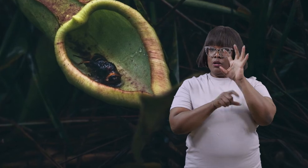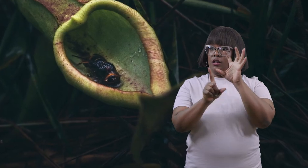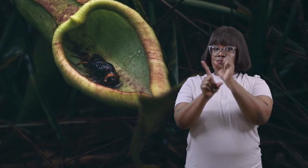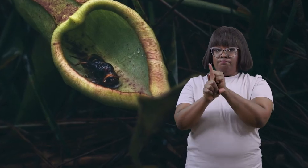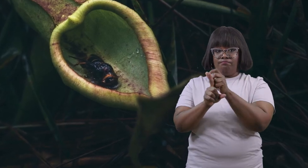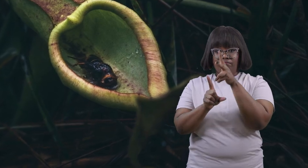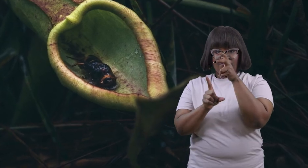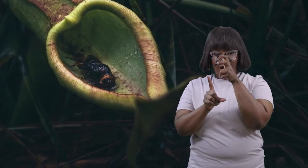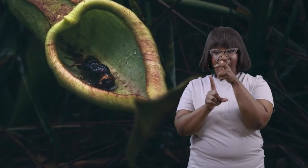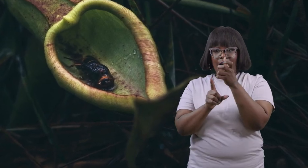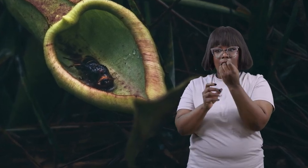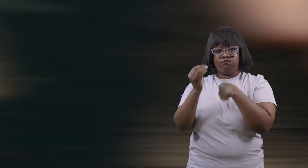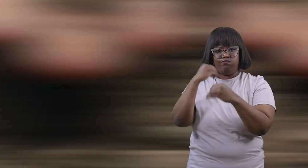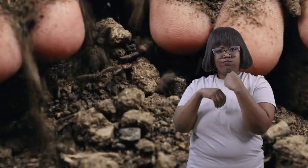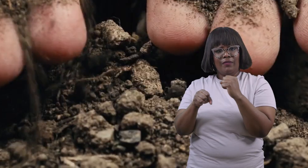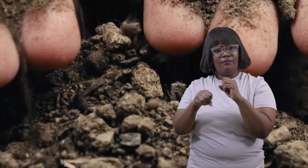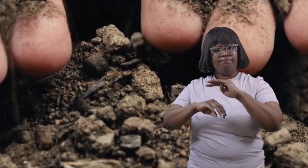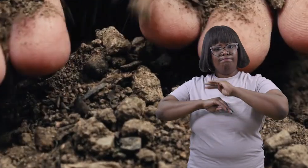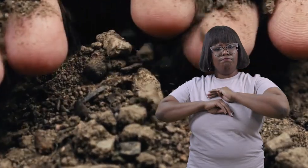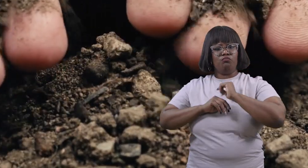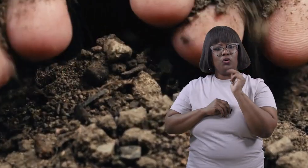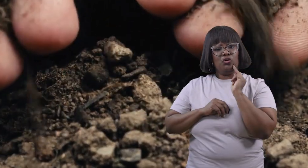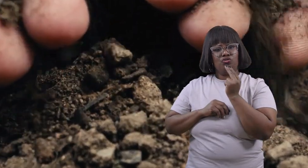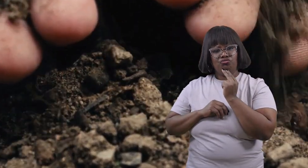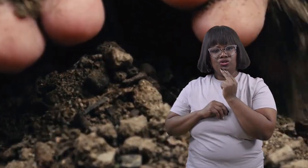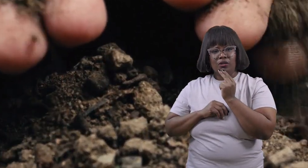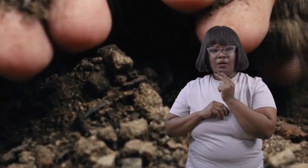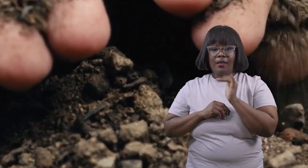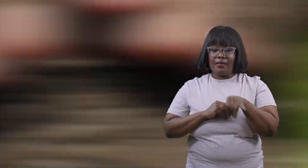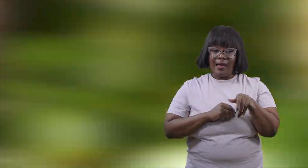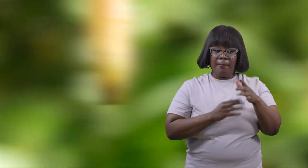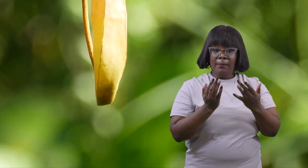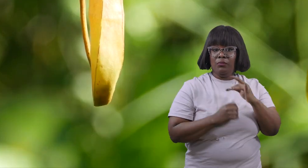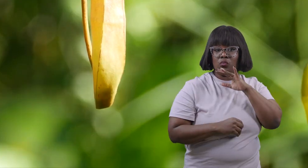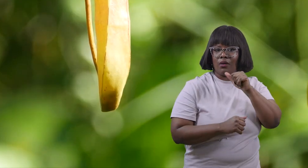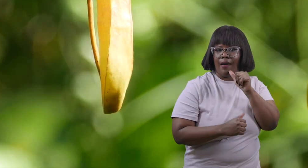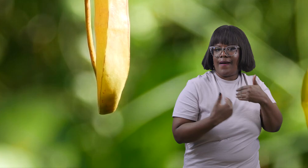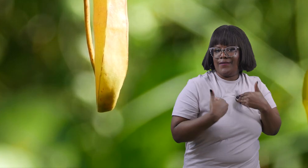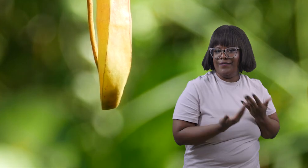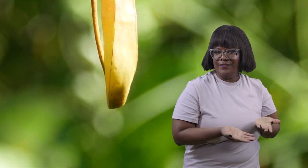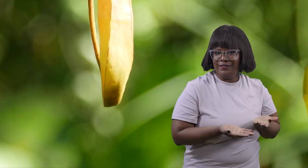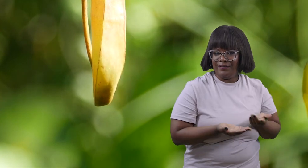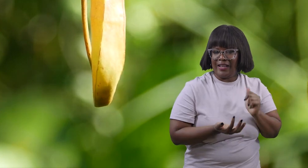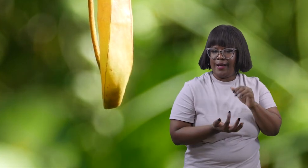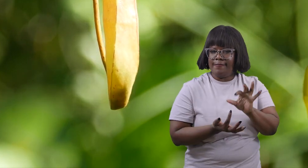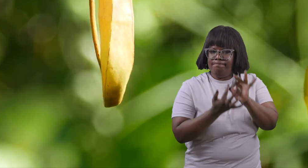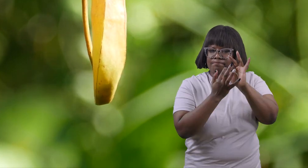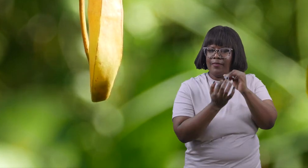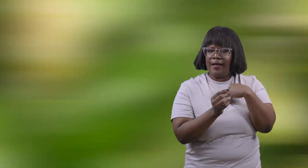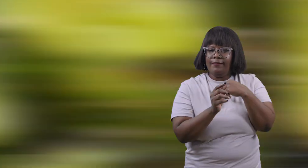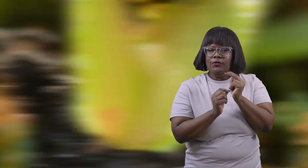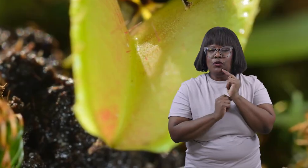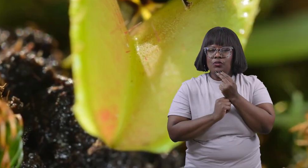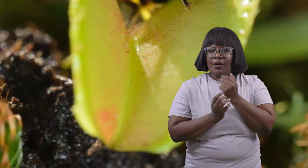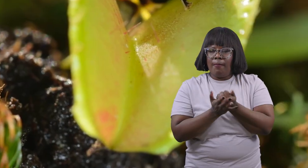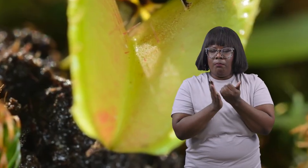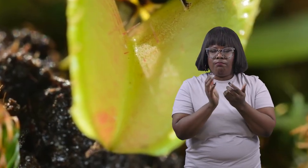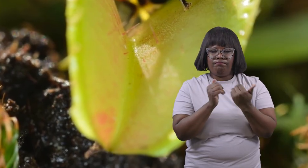they get the essential nutrients that their soil lacks this unique method of obtaining nutrients helps them thrive